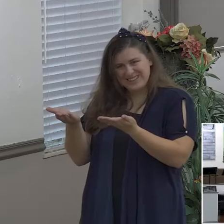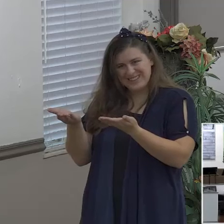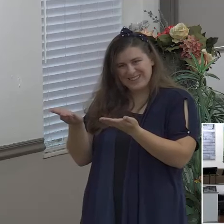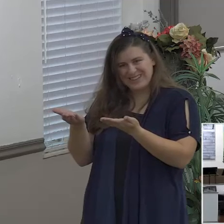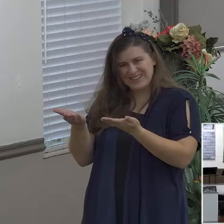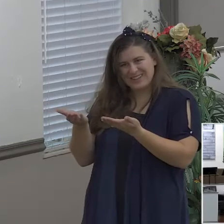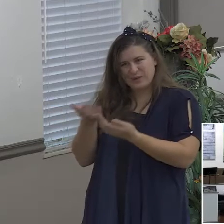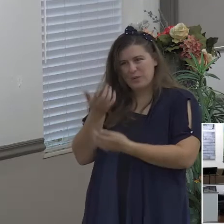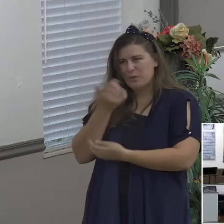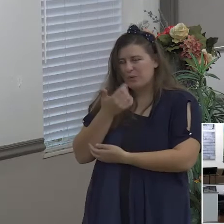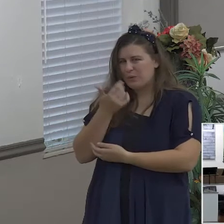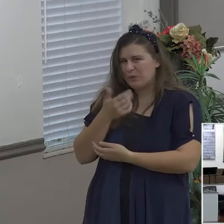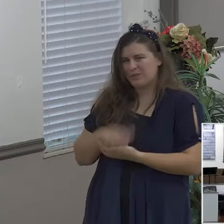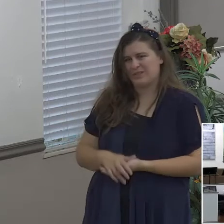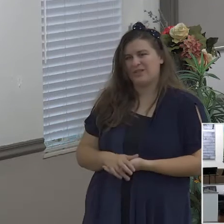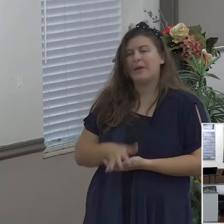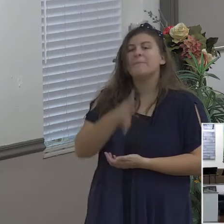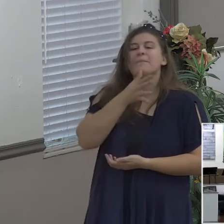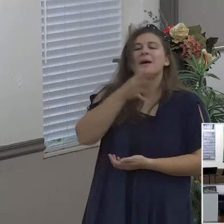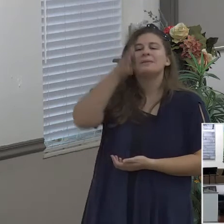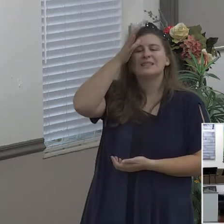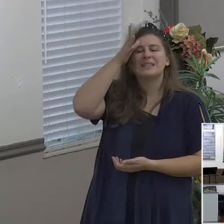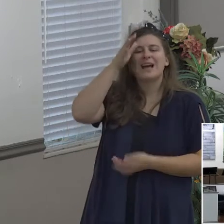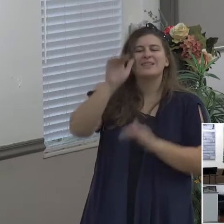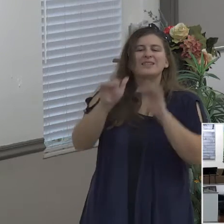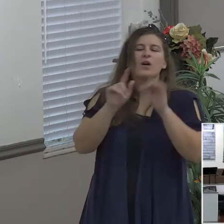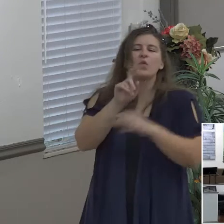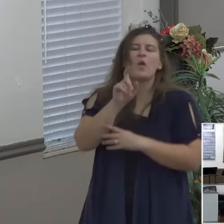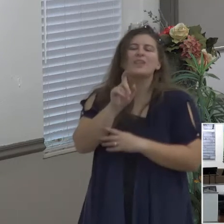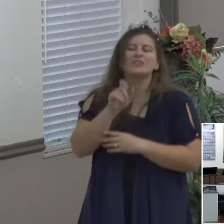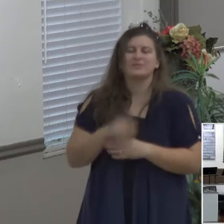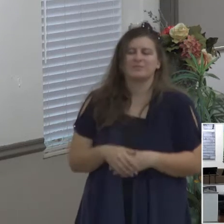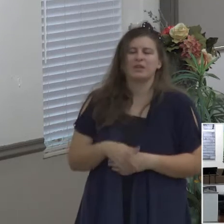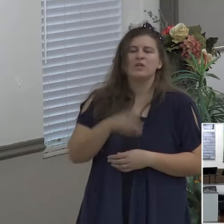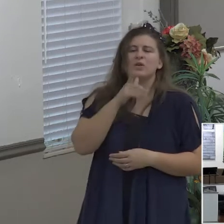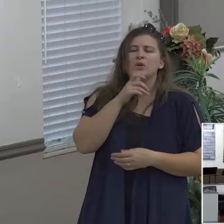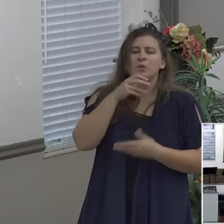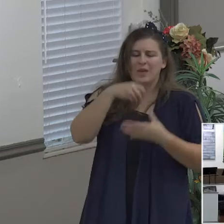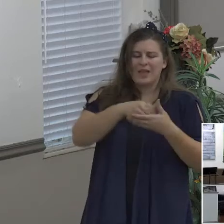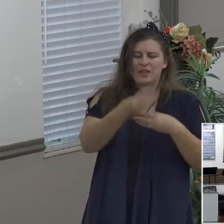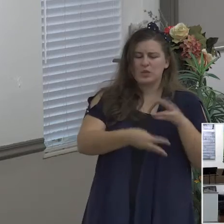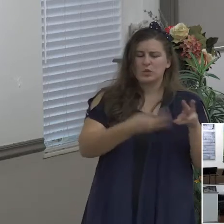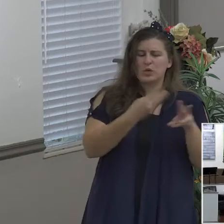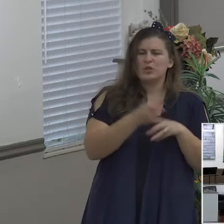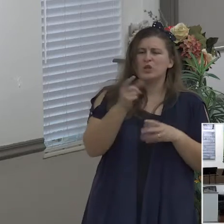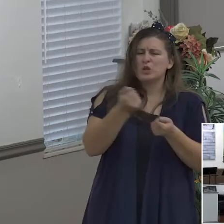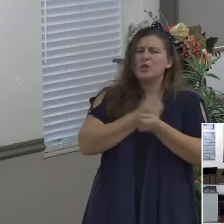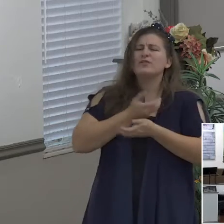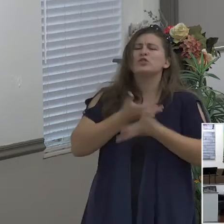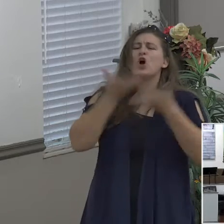who do you love in this world so much that you would sacrifice your children